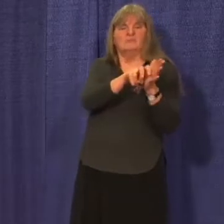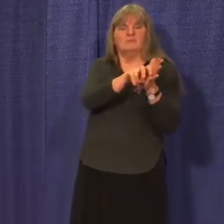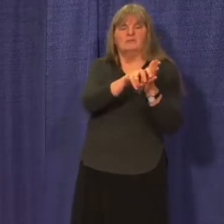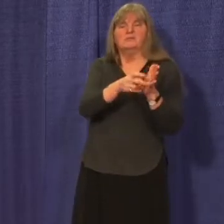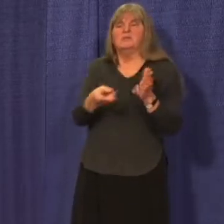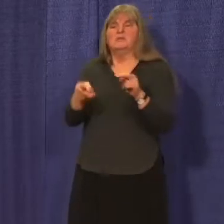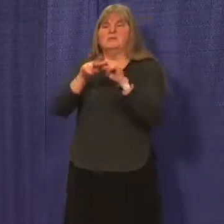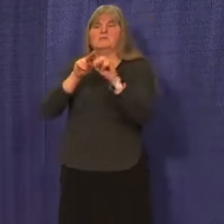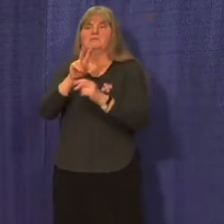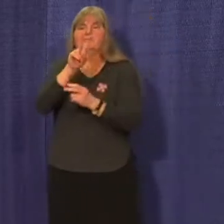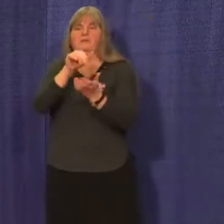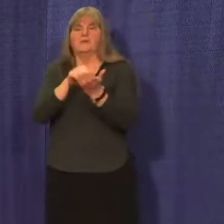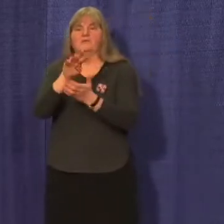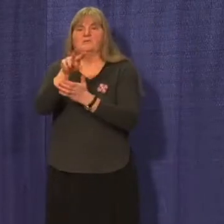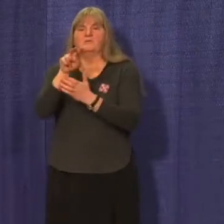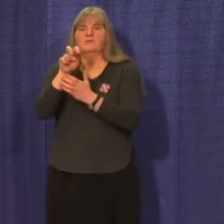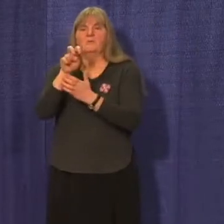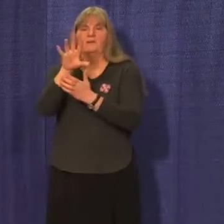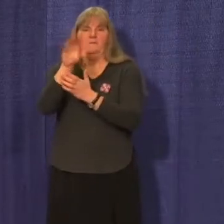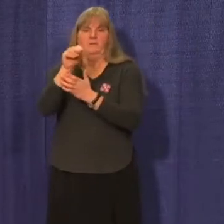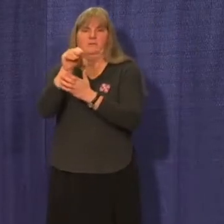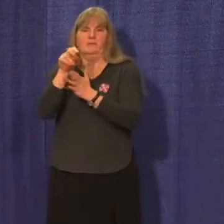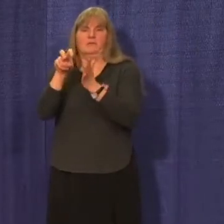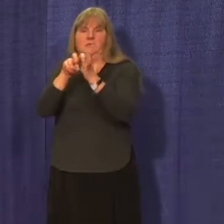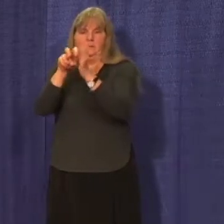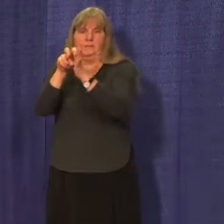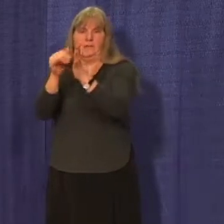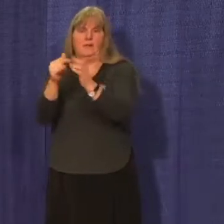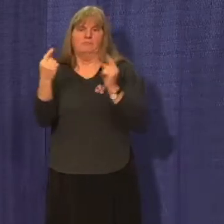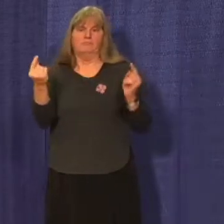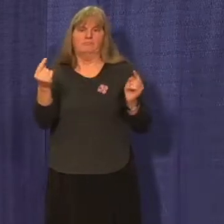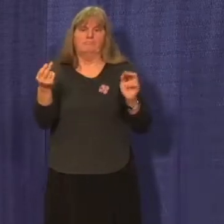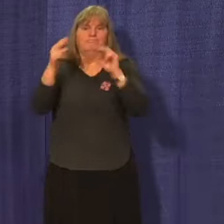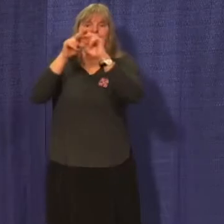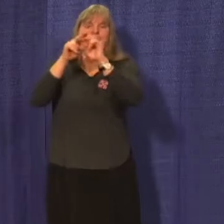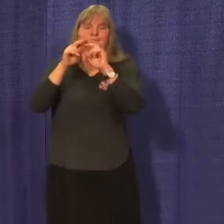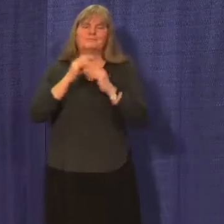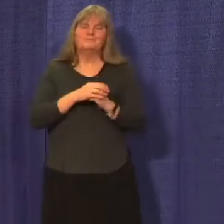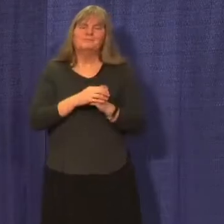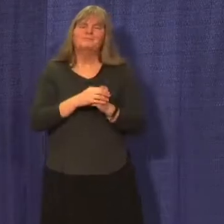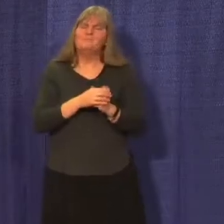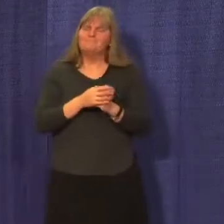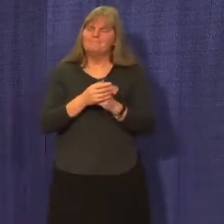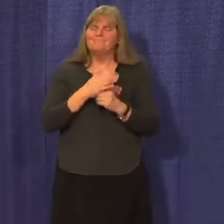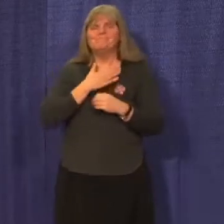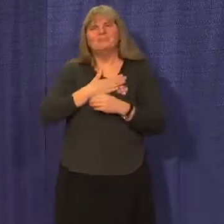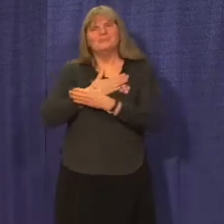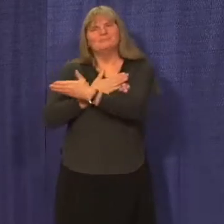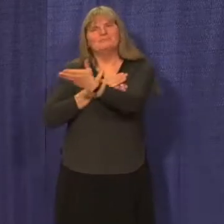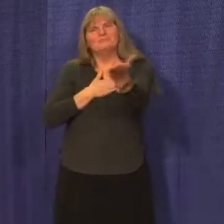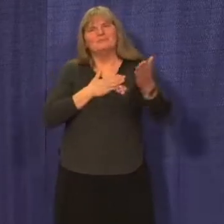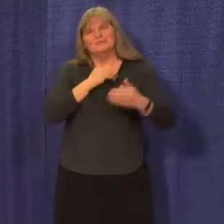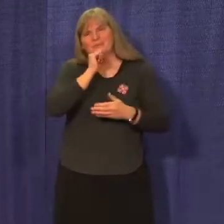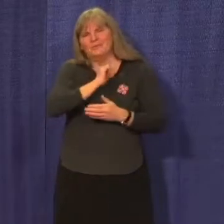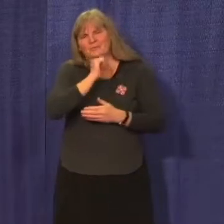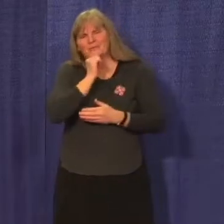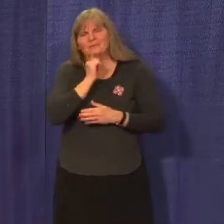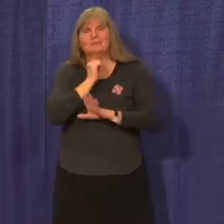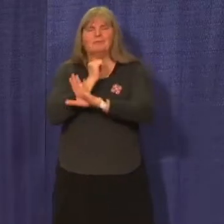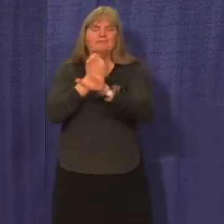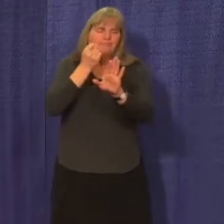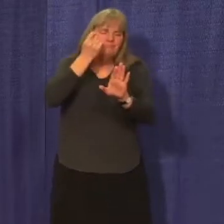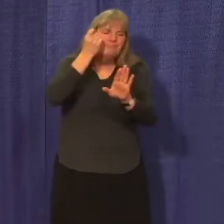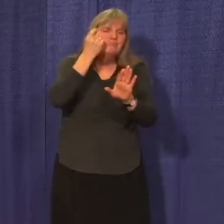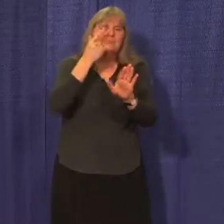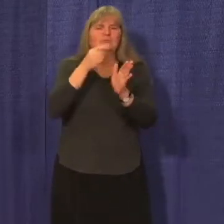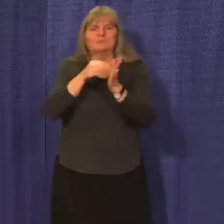approximately 2,250 seats. We do appreciate the patience and the understanding of the families and